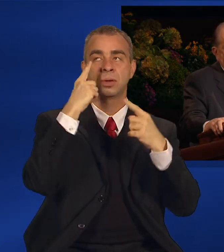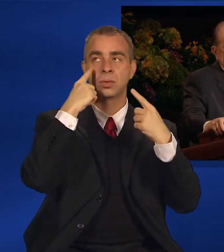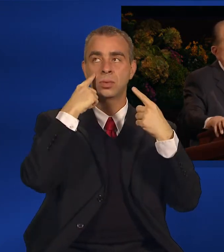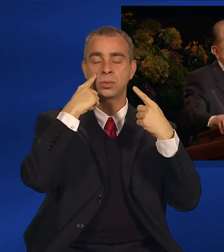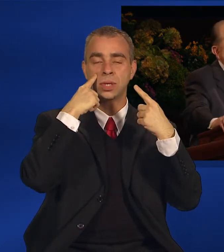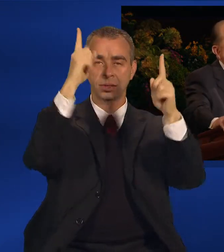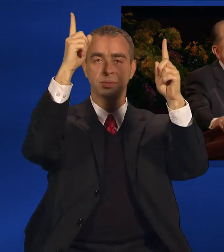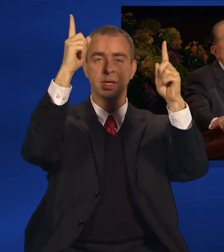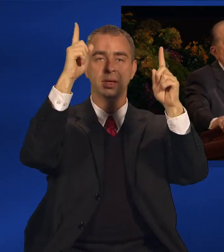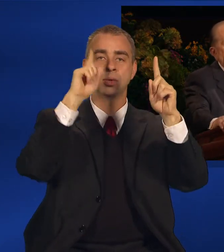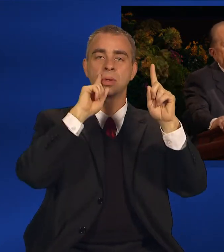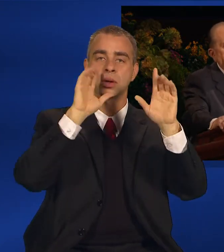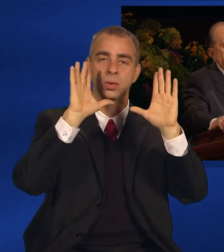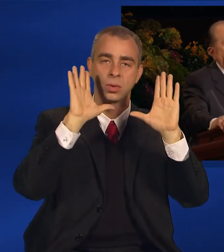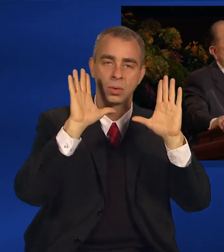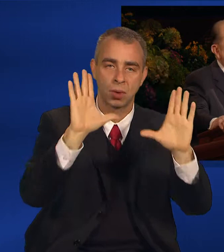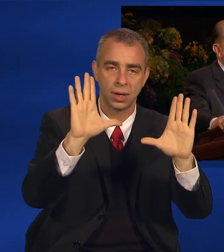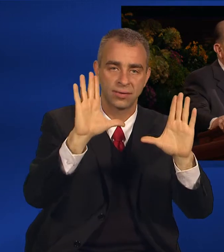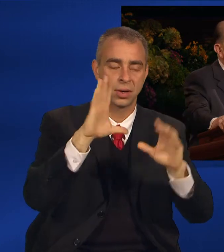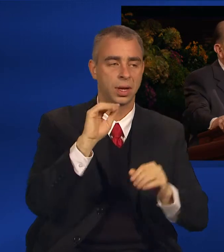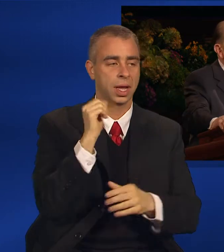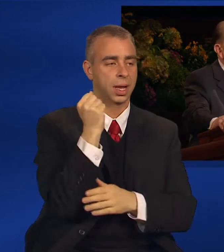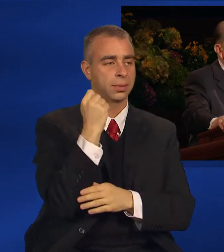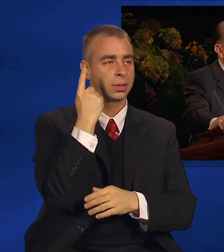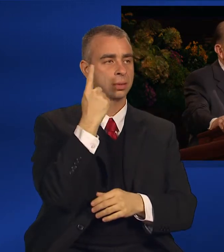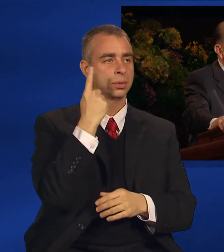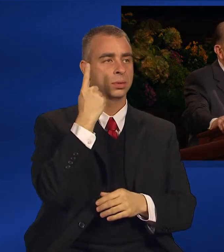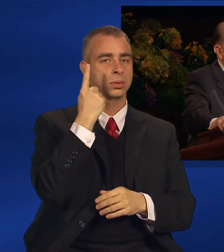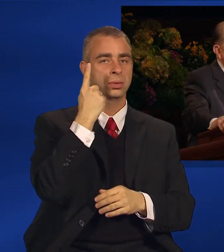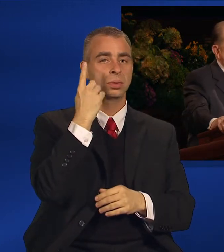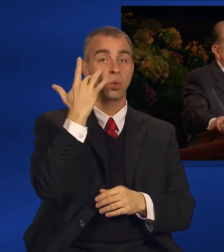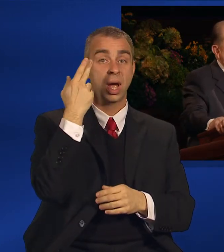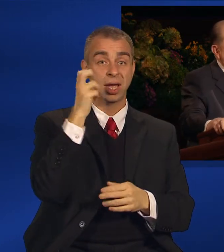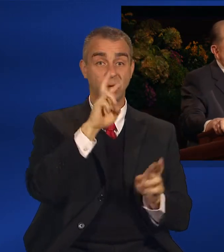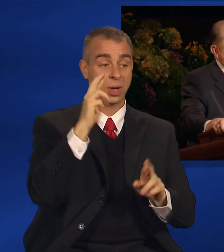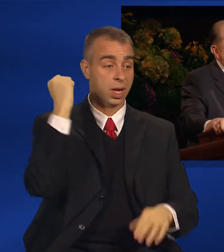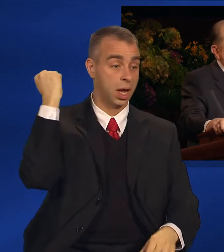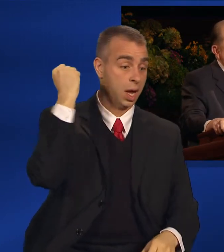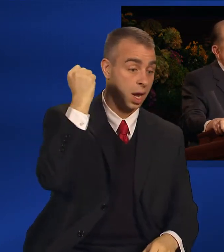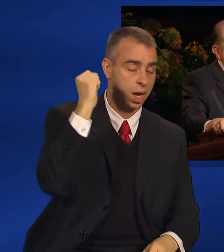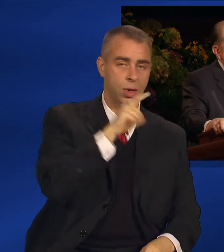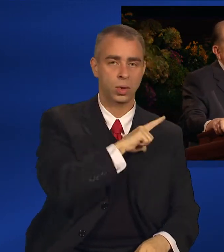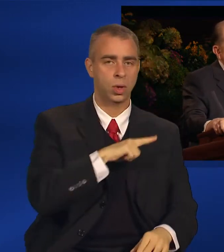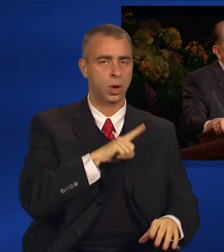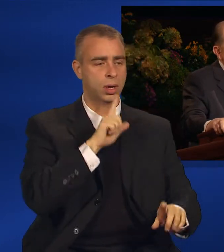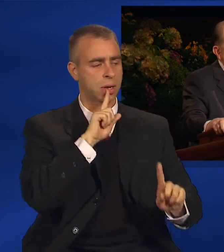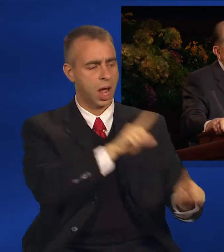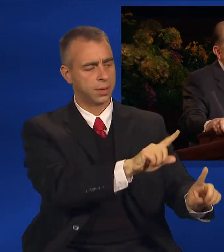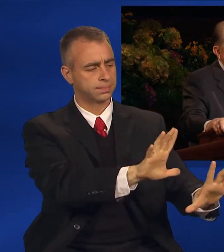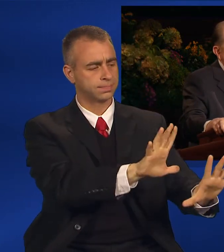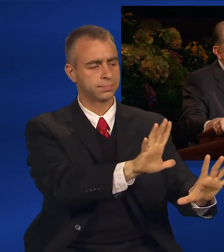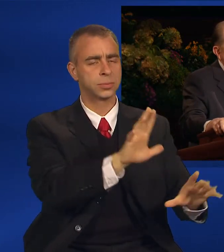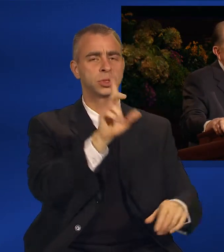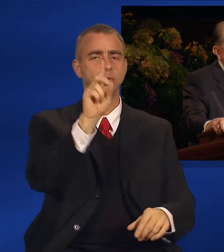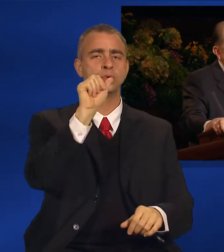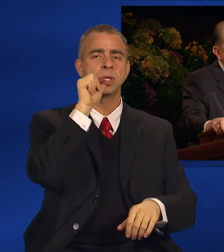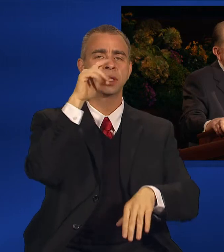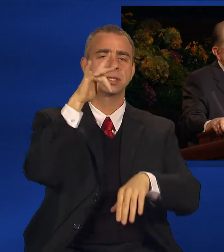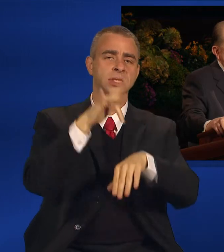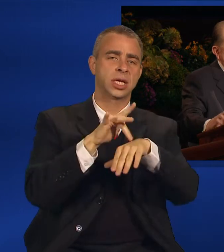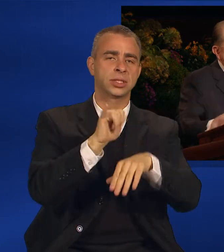and with what wondered, welcome did it come. Lay not thine hand upon the lad,